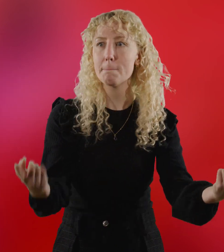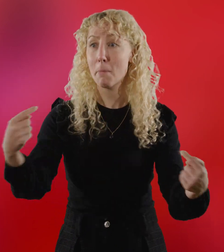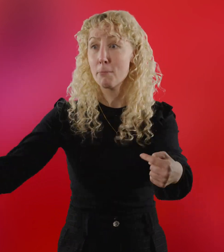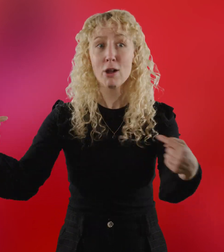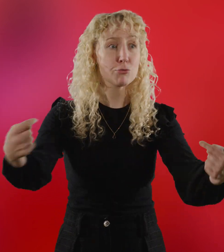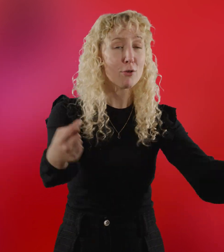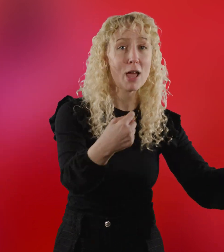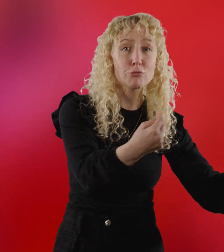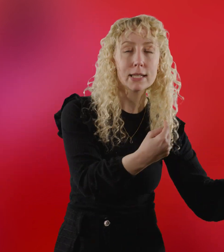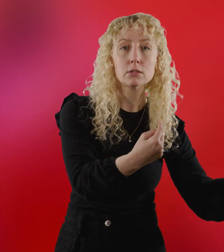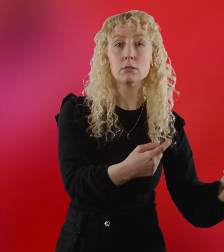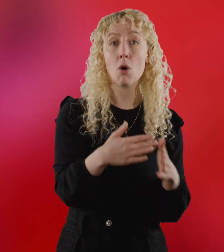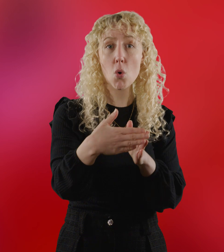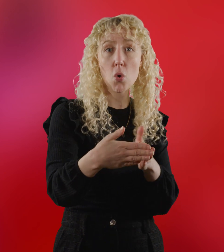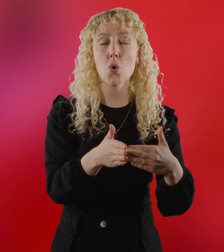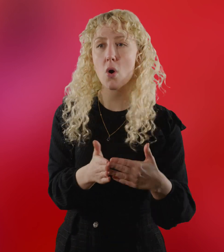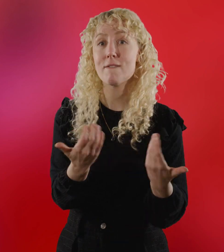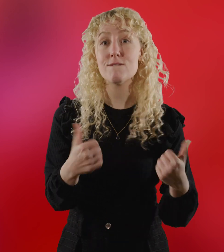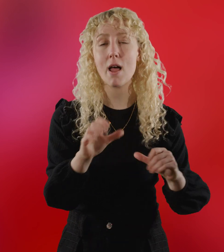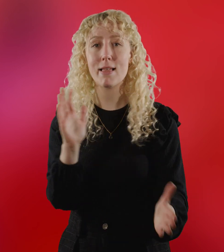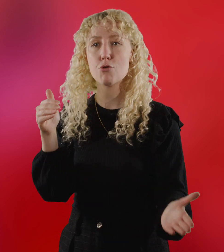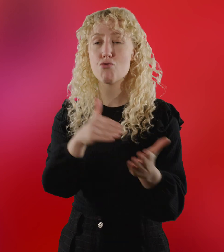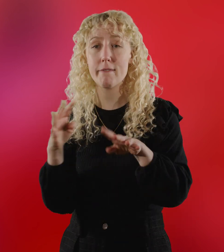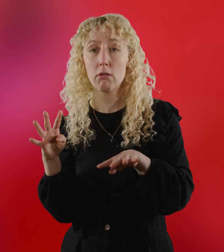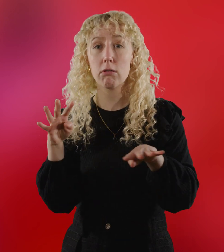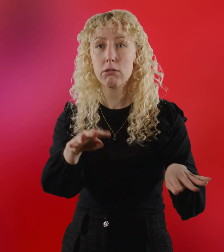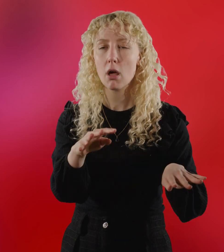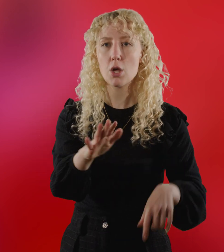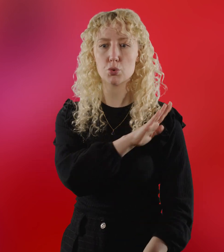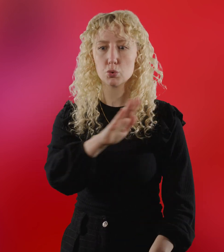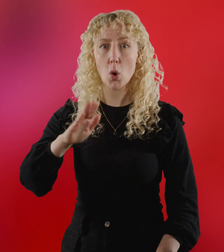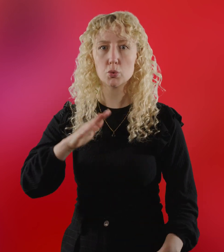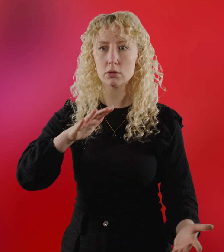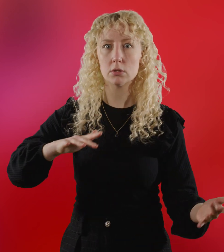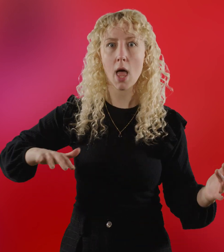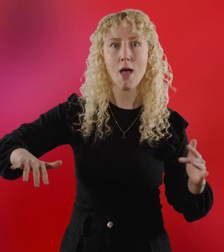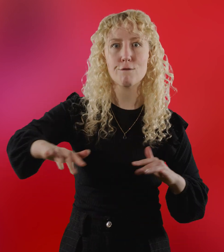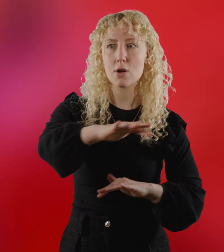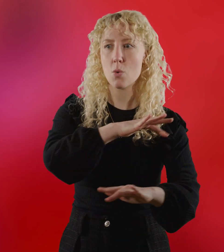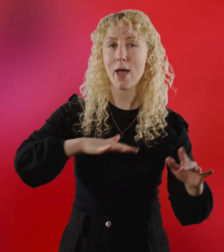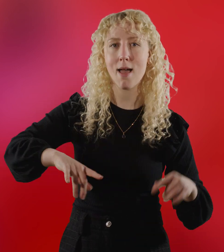And the shore is even more dangerous, crawling with soldiers as the new king is about to be crowned.